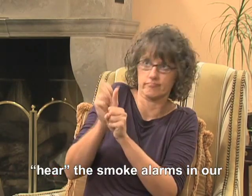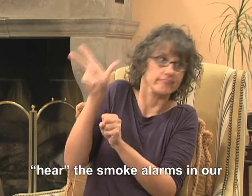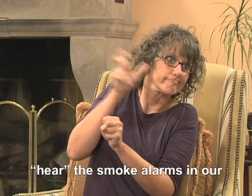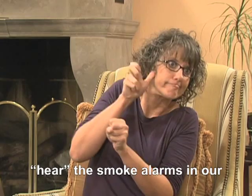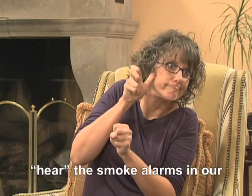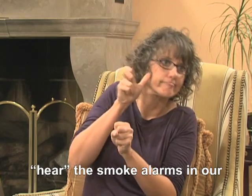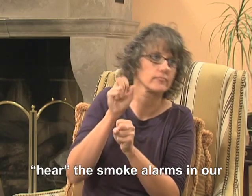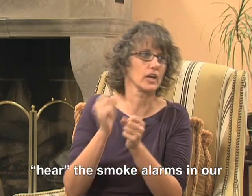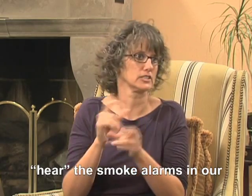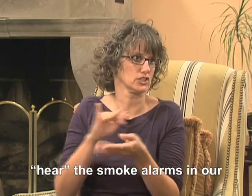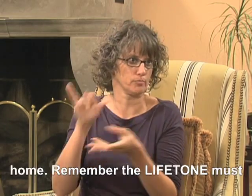smoke alarms in your home.